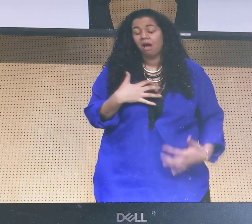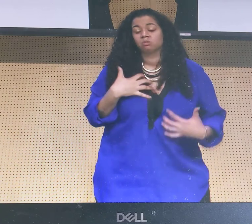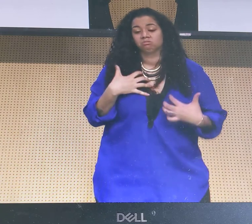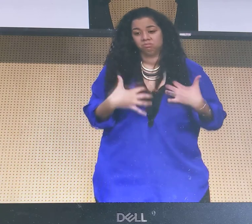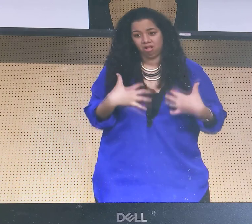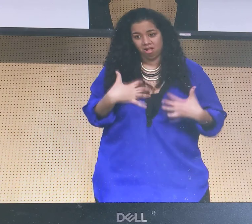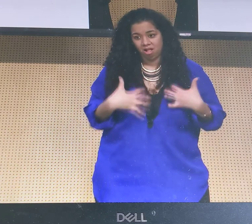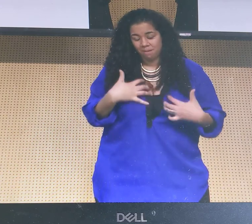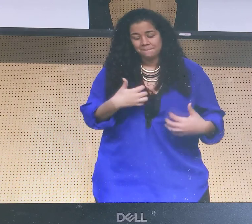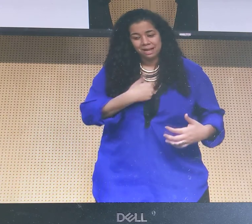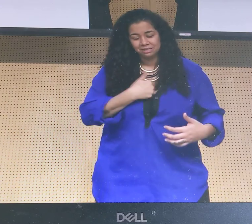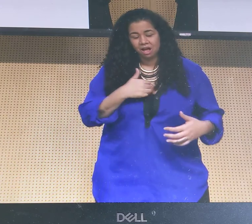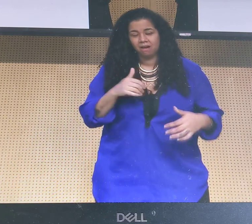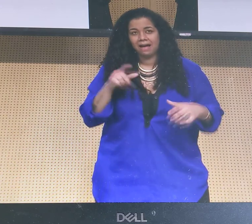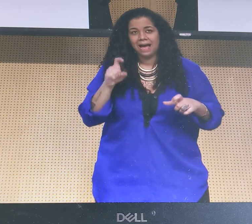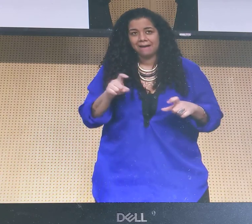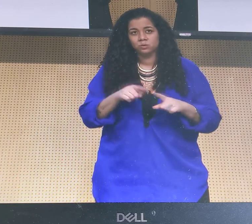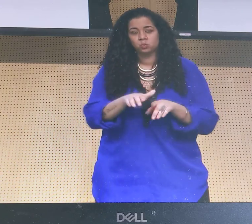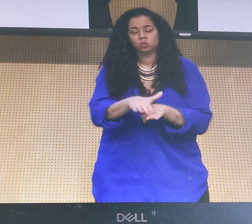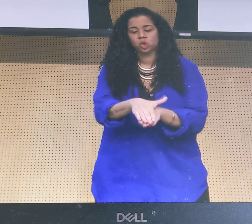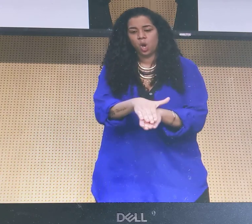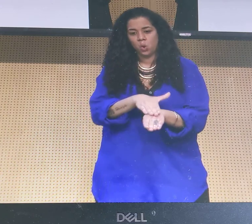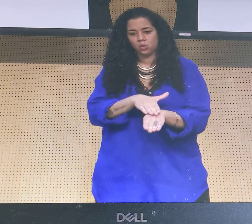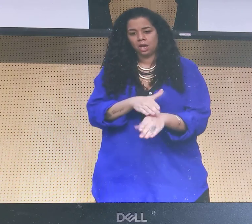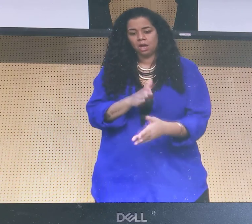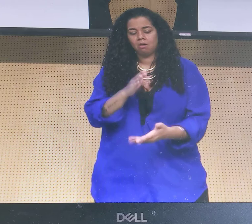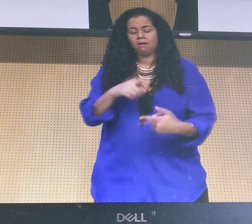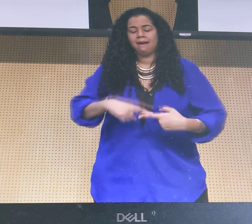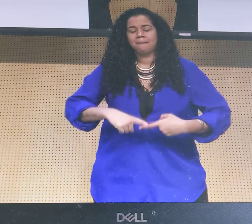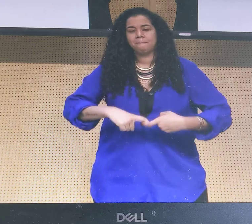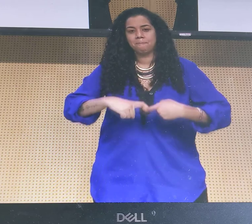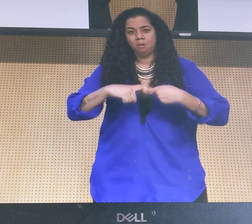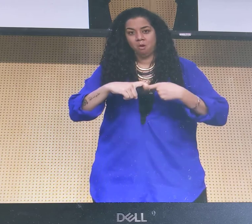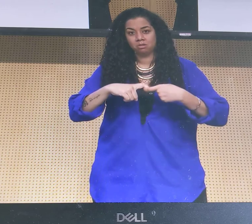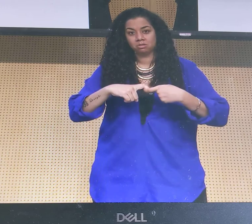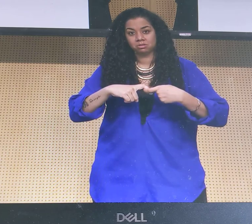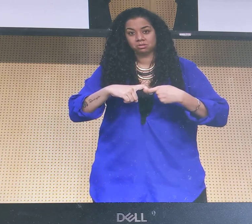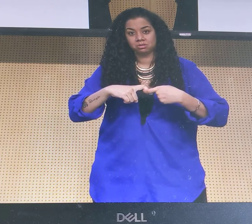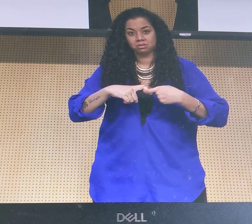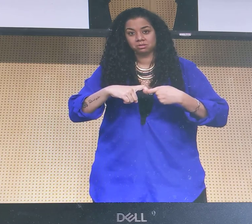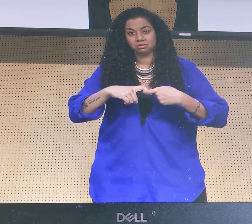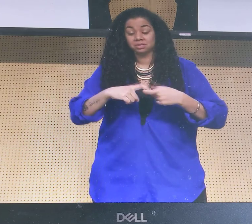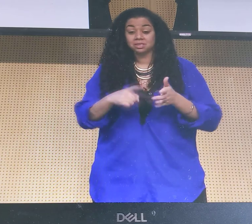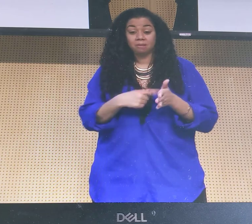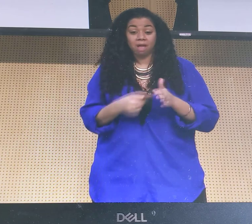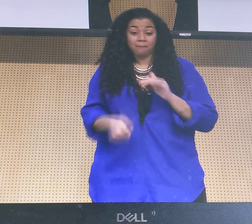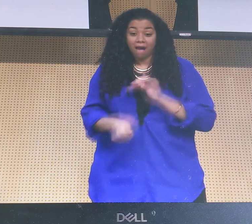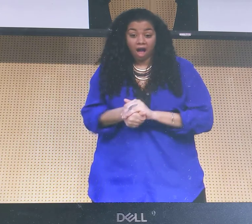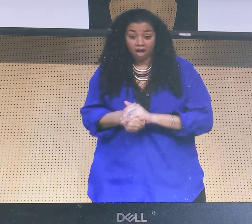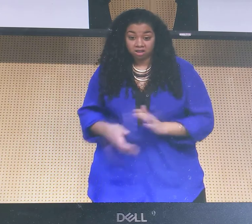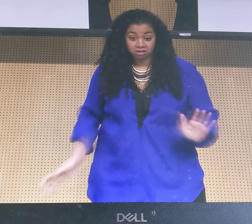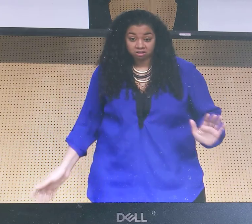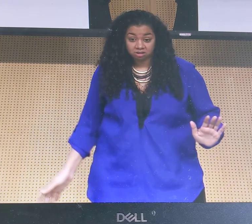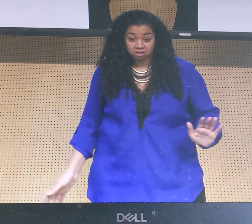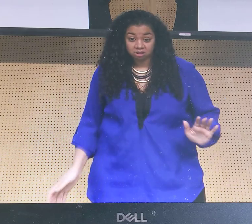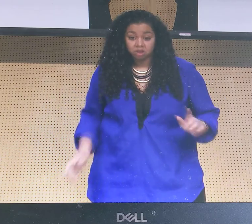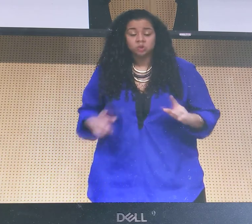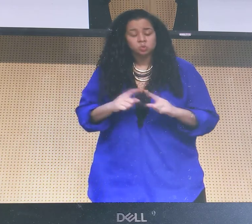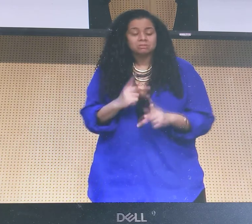not work out well for me. I struggled and I had to learn how to slow down and press pause. Because your